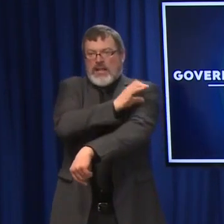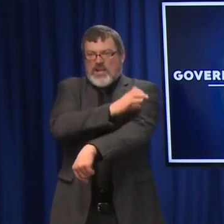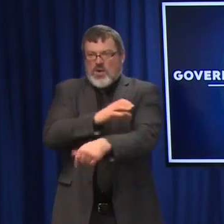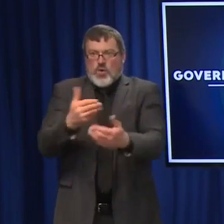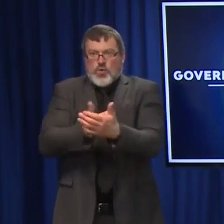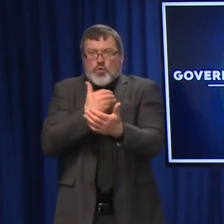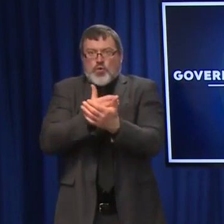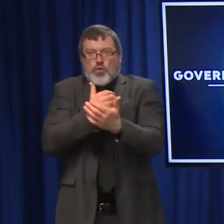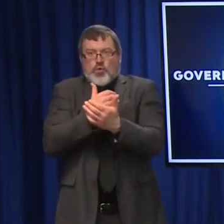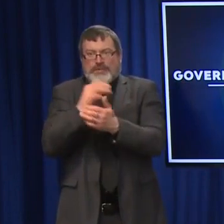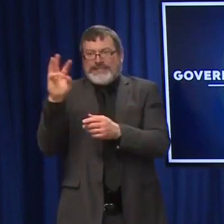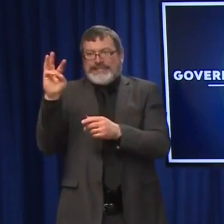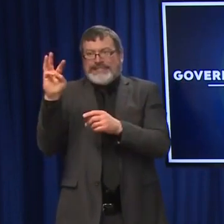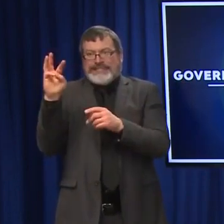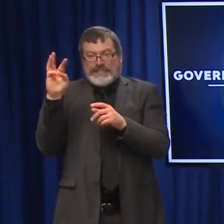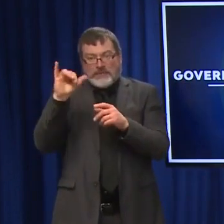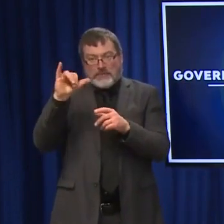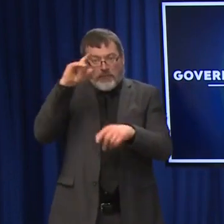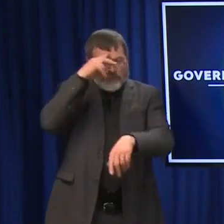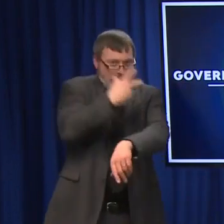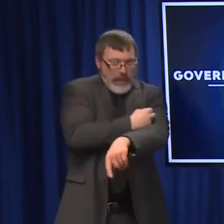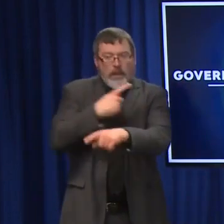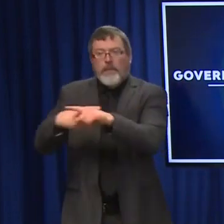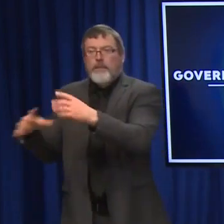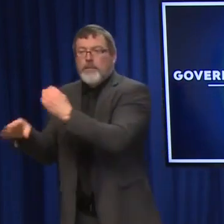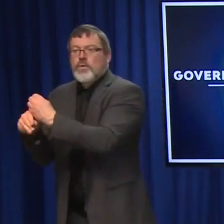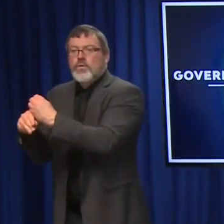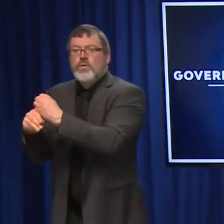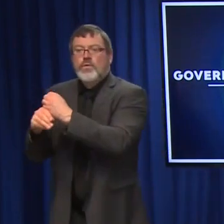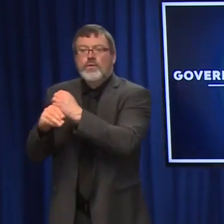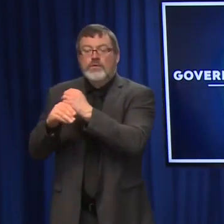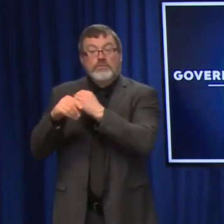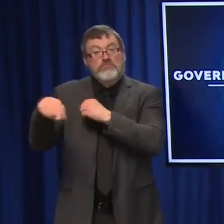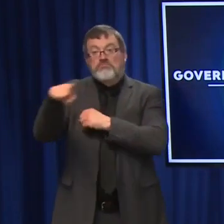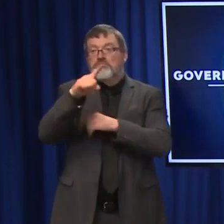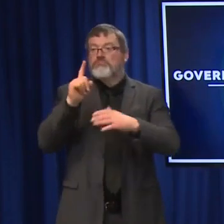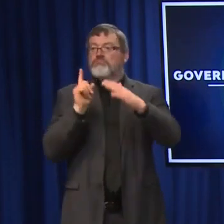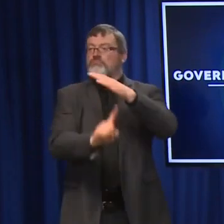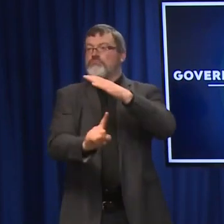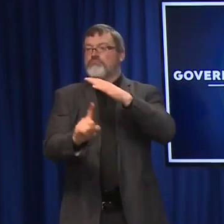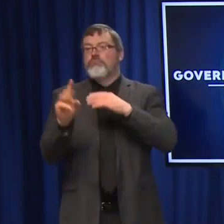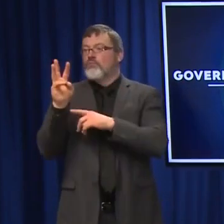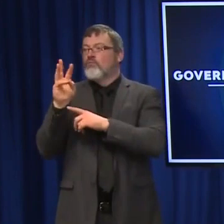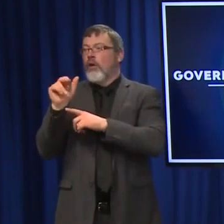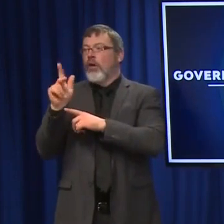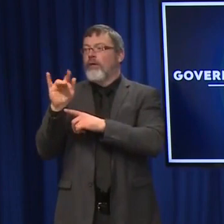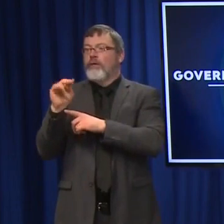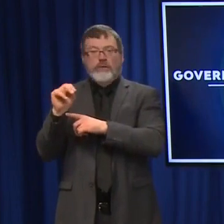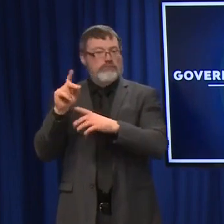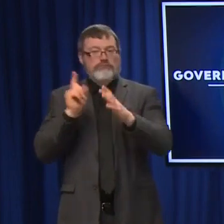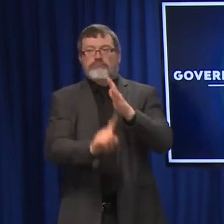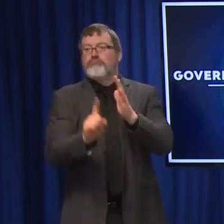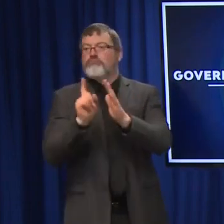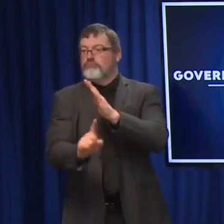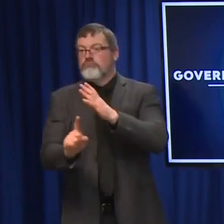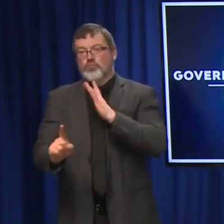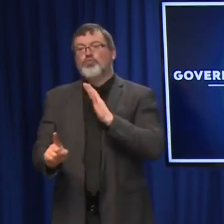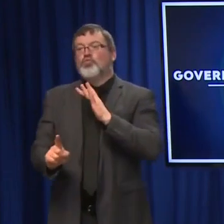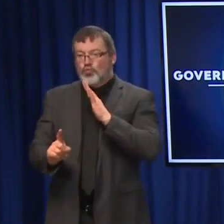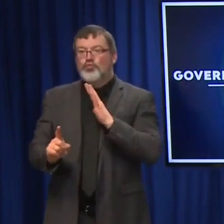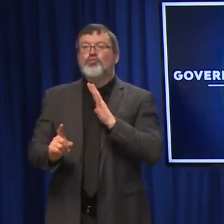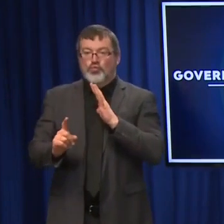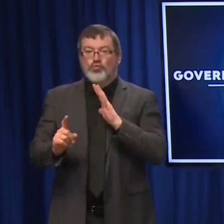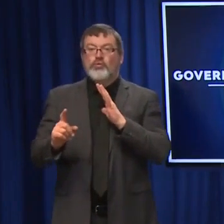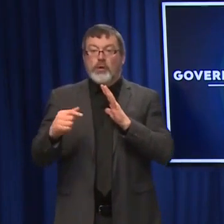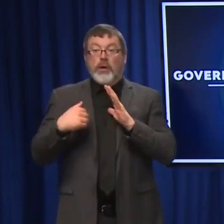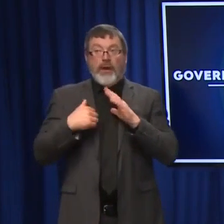vaccines on a walk-in basis. So, you don't even need an appointment. The four fixed sites that we have currently have been very, very successful.